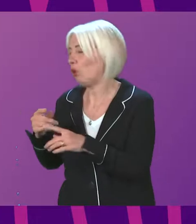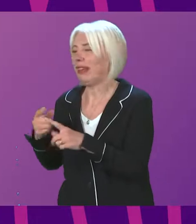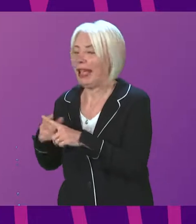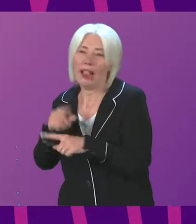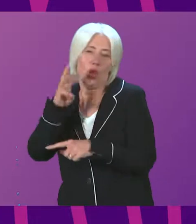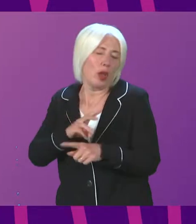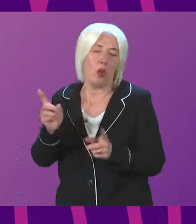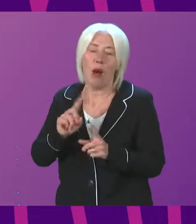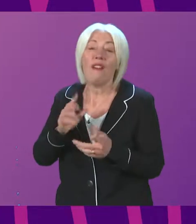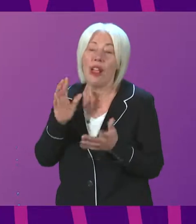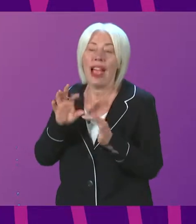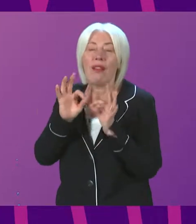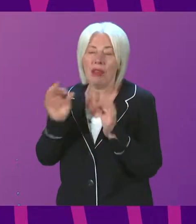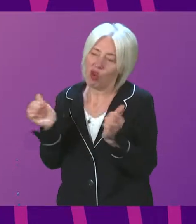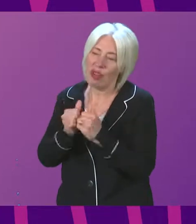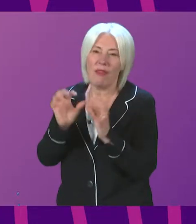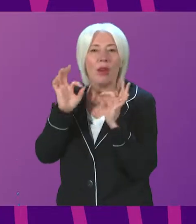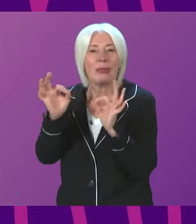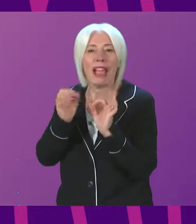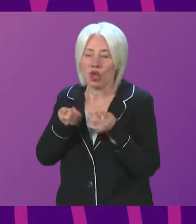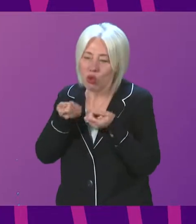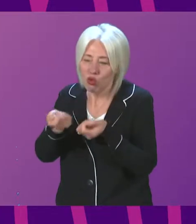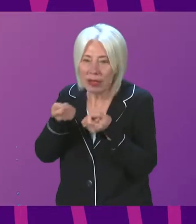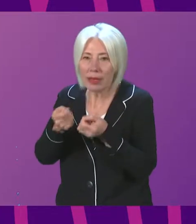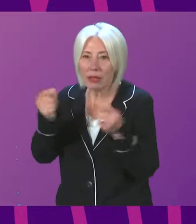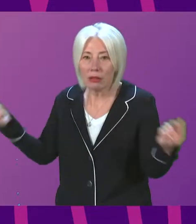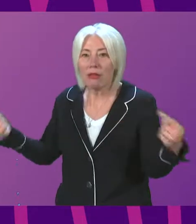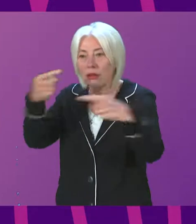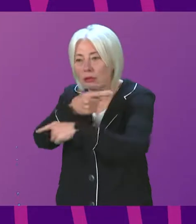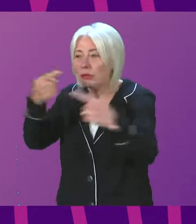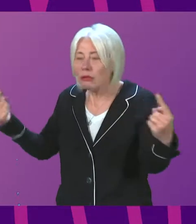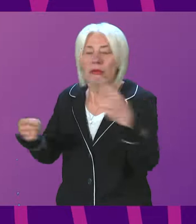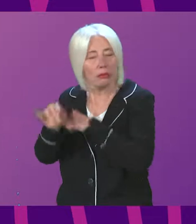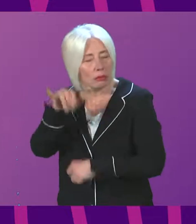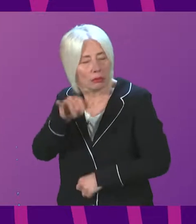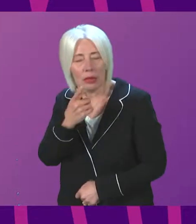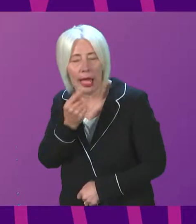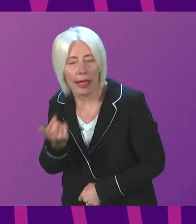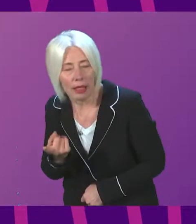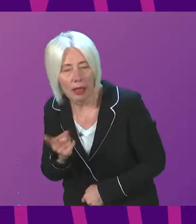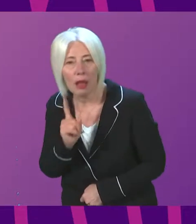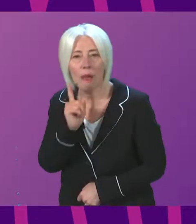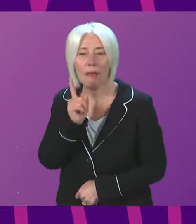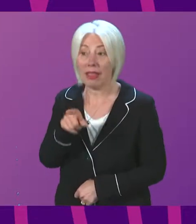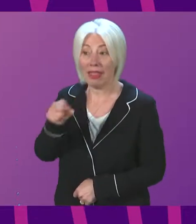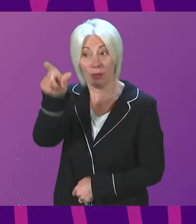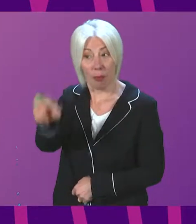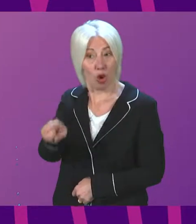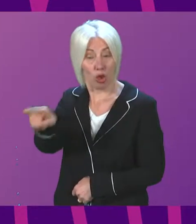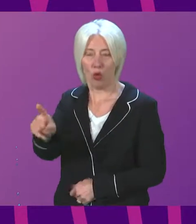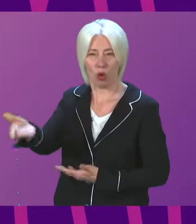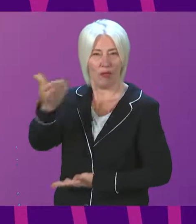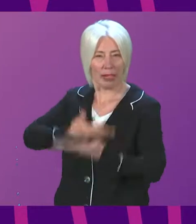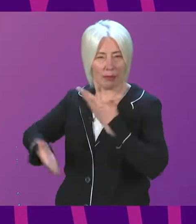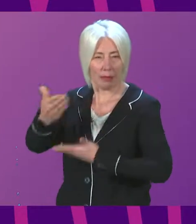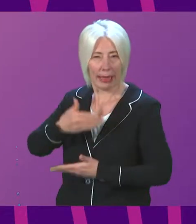specialist treatment, and they work in both directions. But in terms of standard, this patient, from what Douglas Ross has